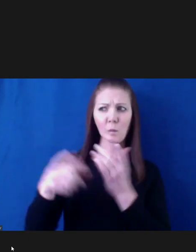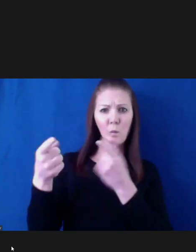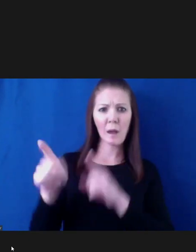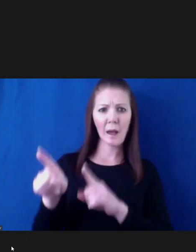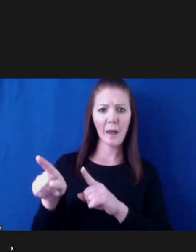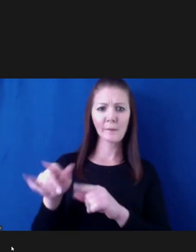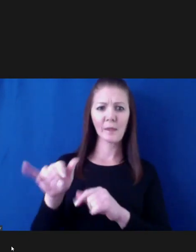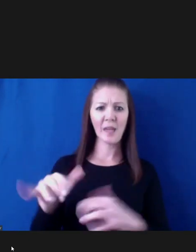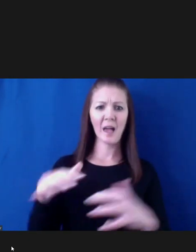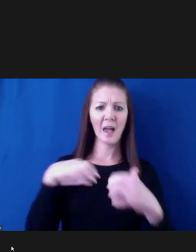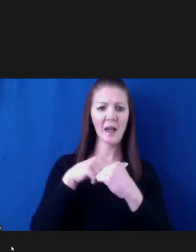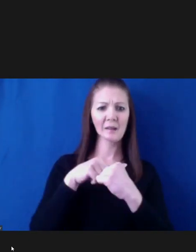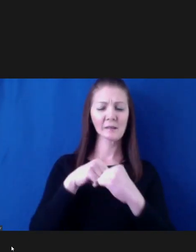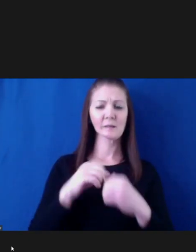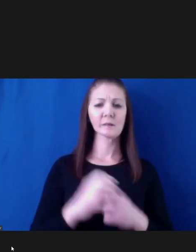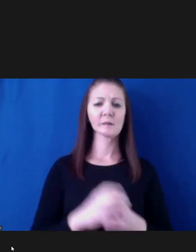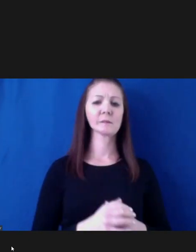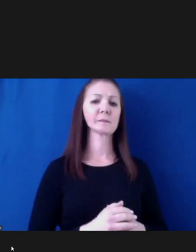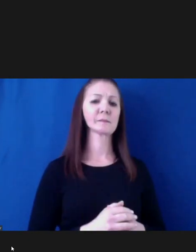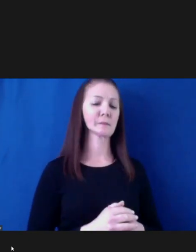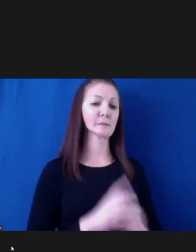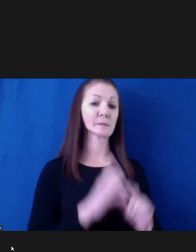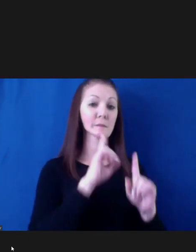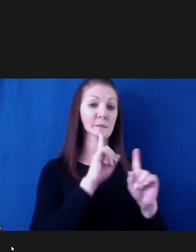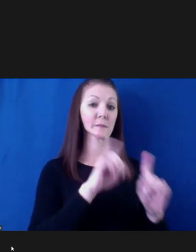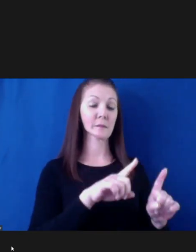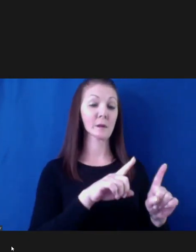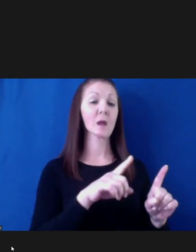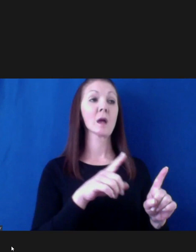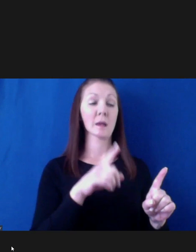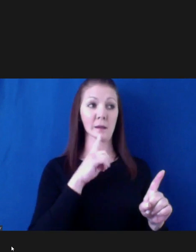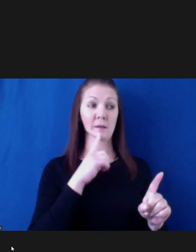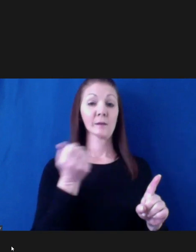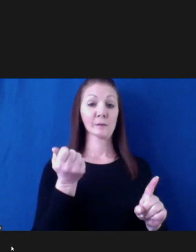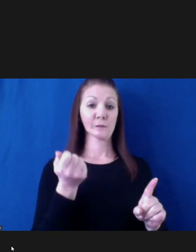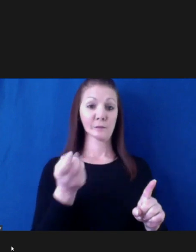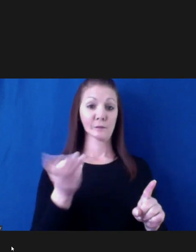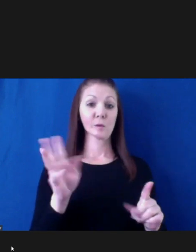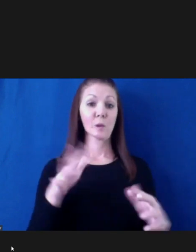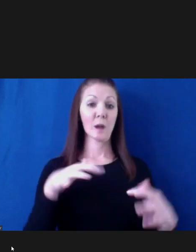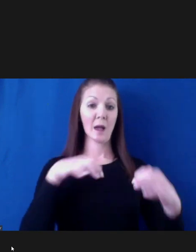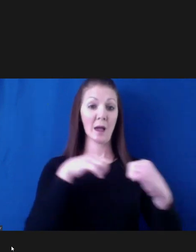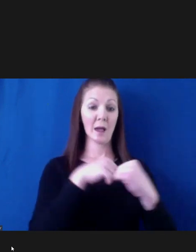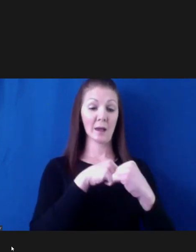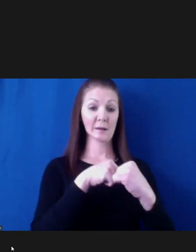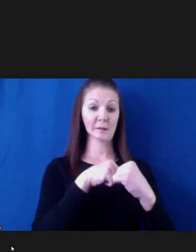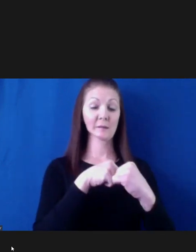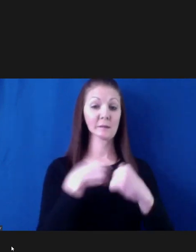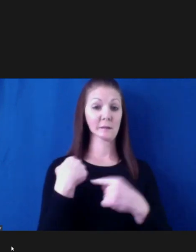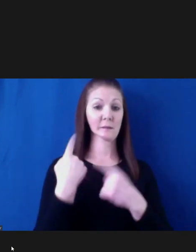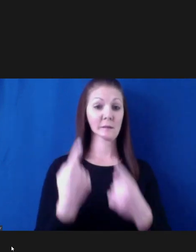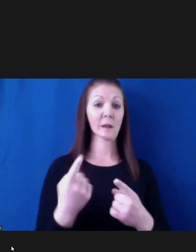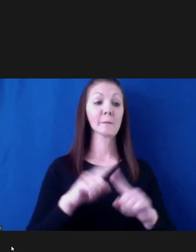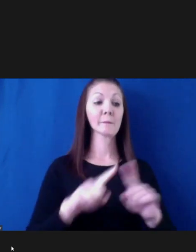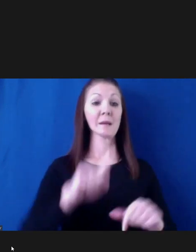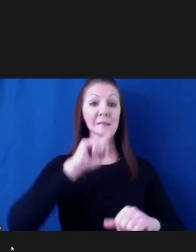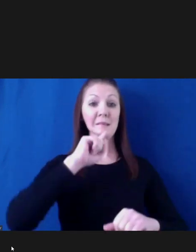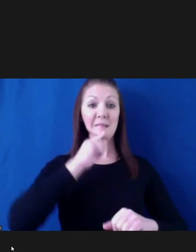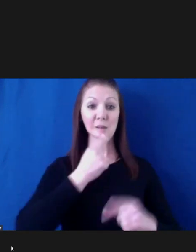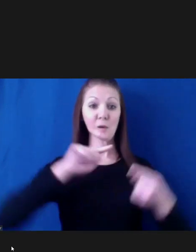Each of the accidents that have occurred, there was none that were reported with serious injuries.